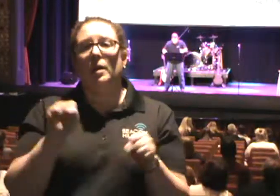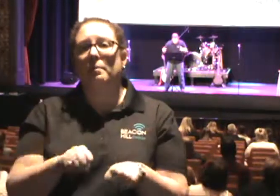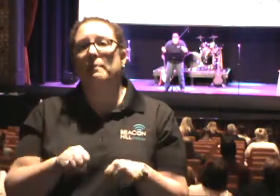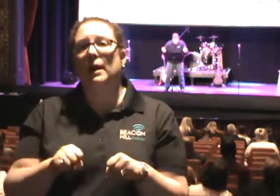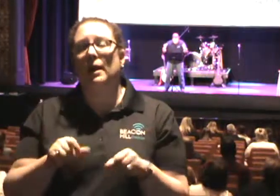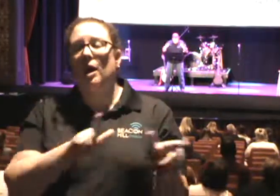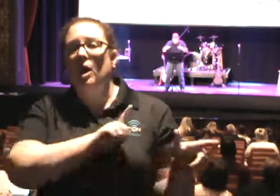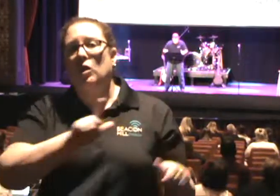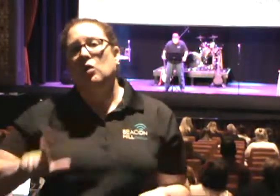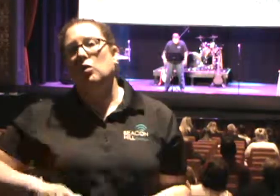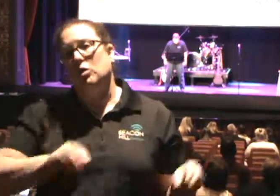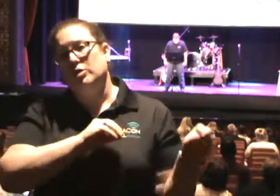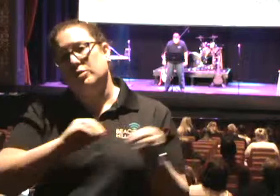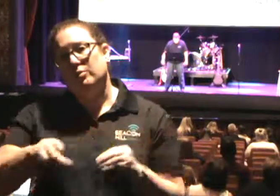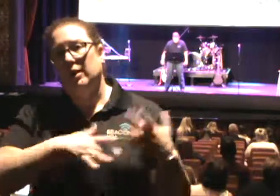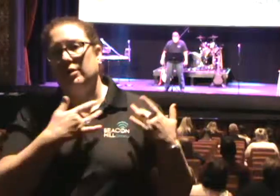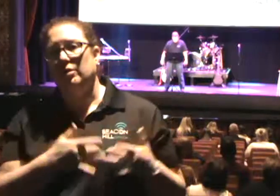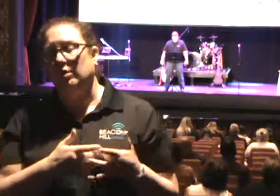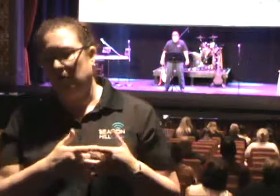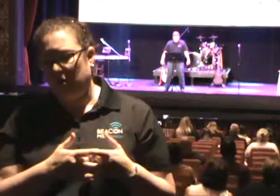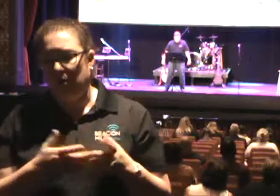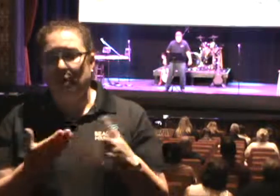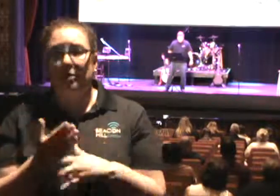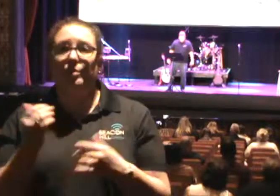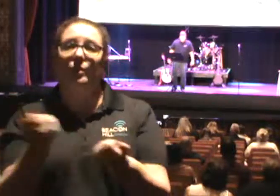hearts to the love of God and steadfastness of Christ.